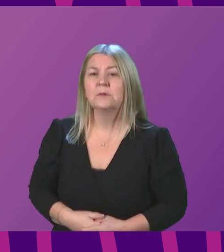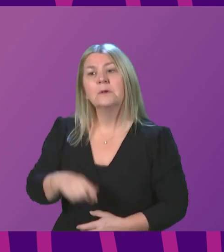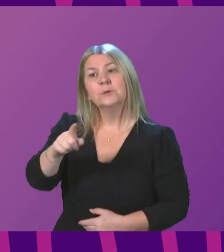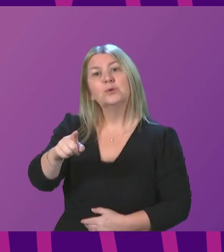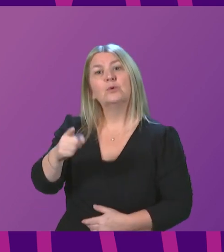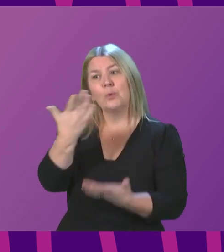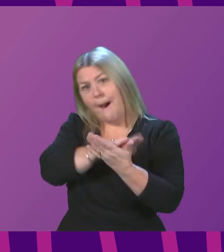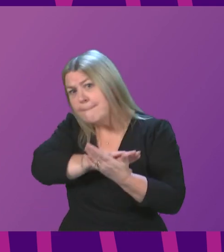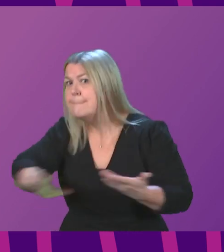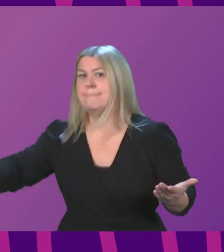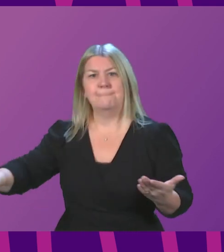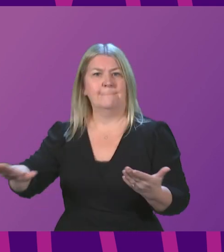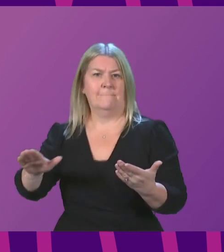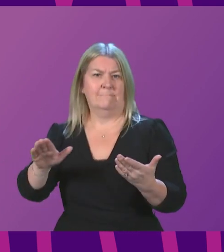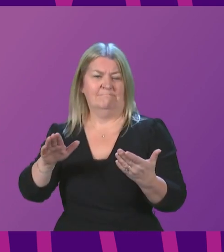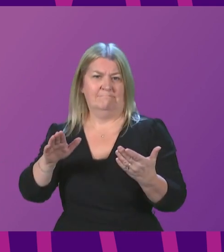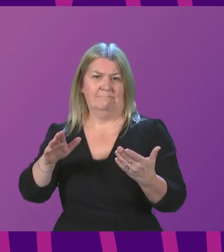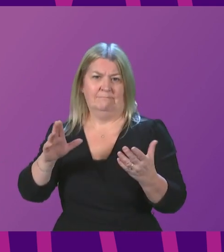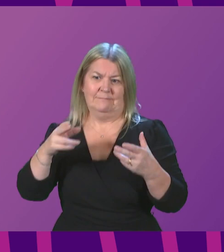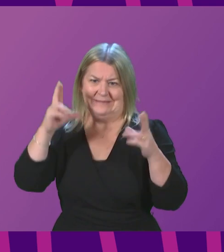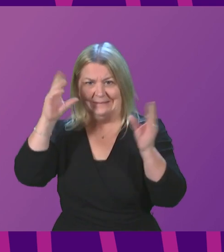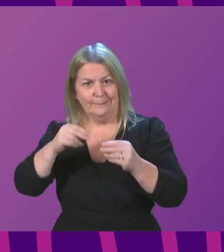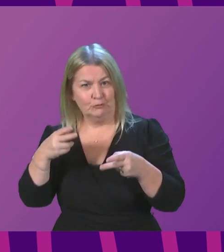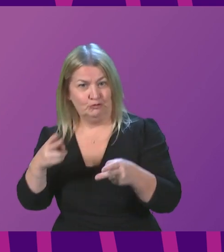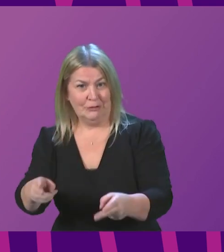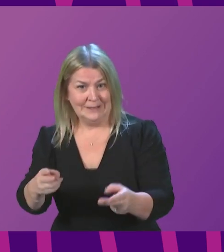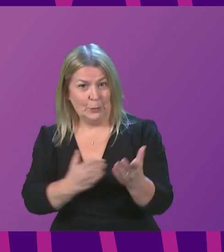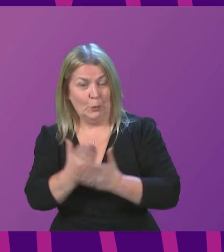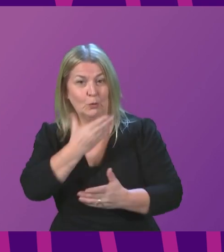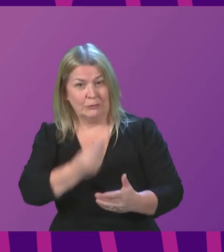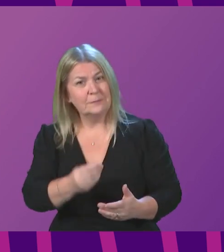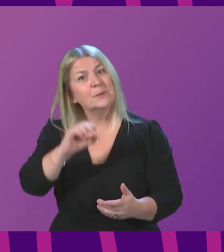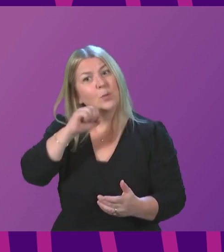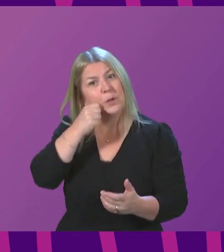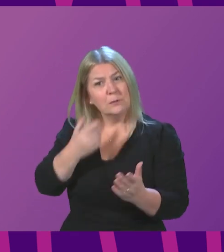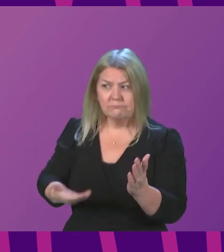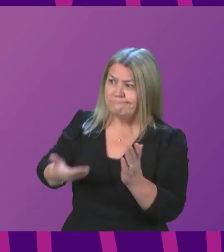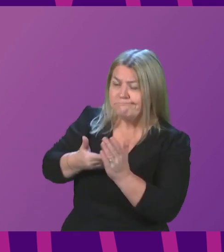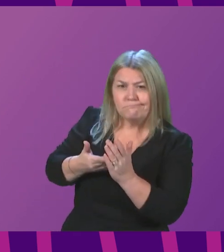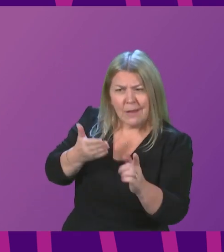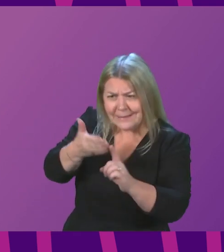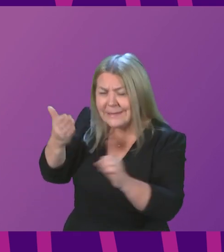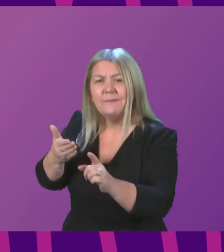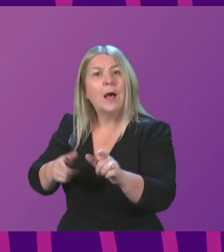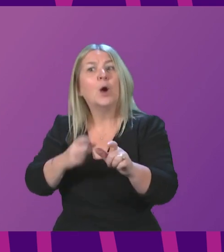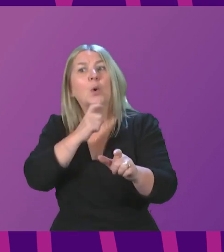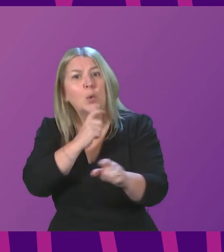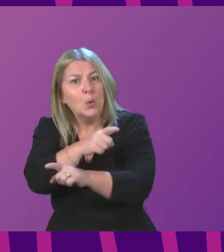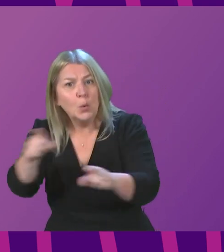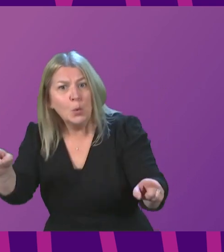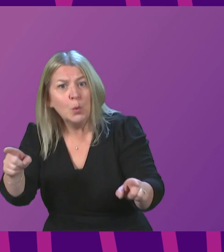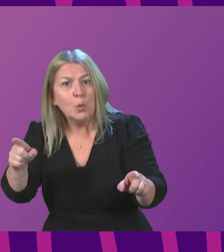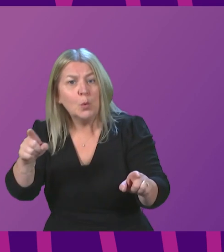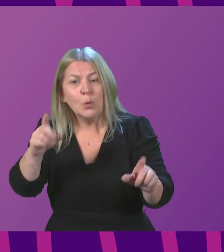this Christmas, will the First Minister commit to outreach support during the night to help identify people sleeping rough on our streets and find them accommodation?